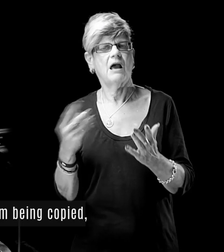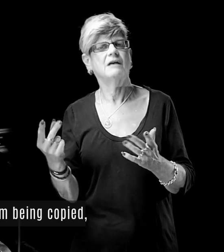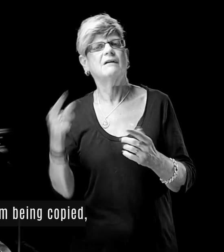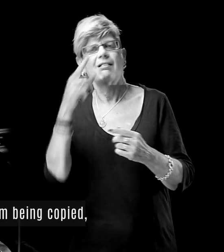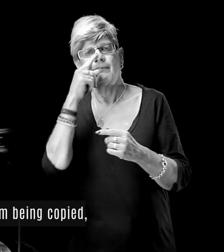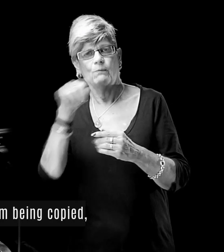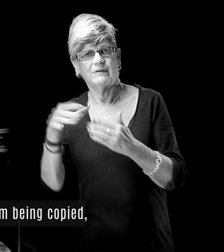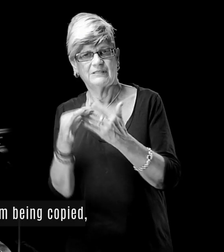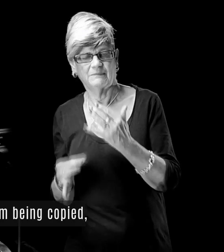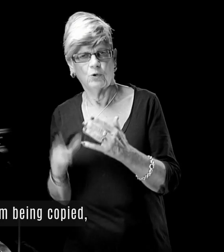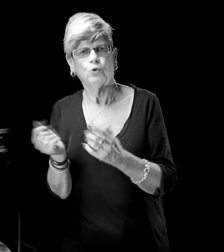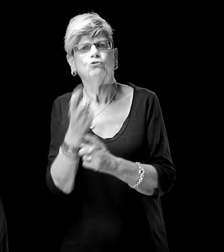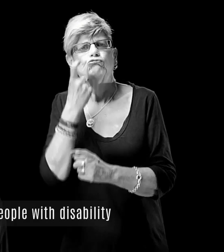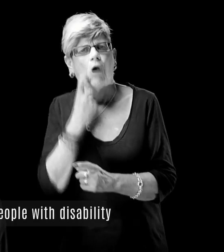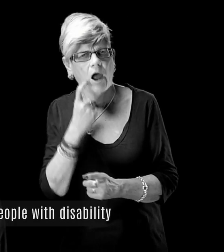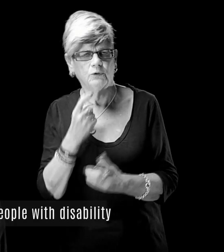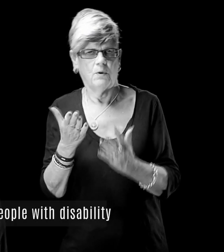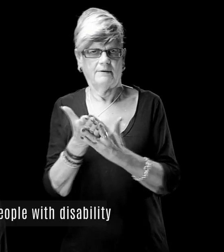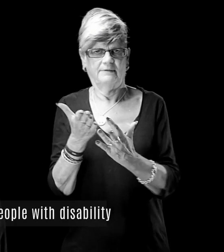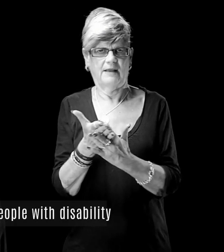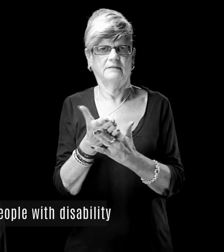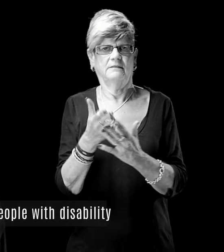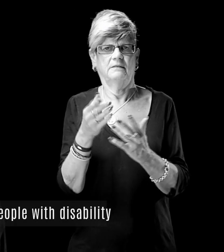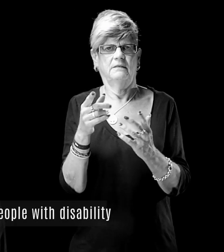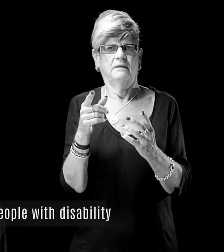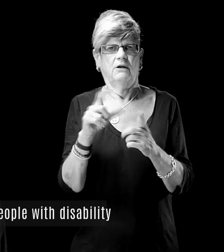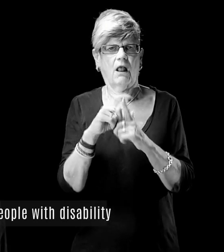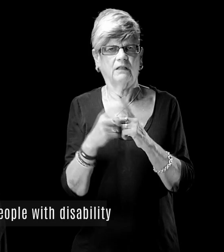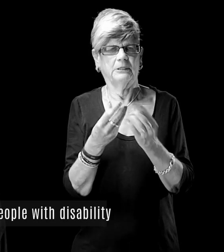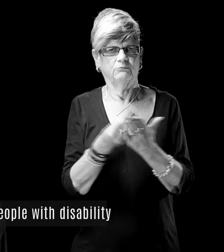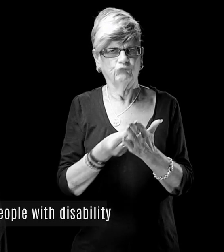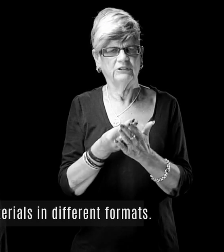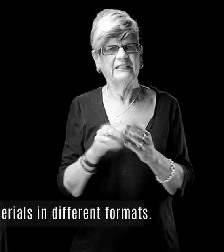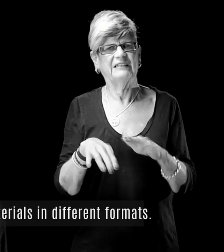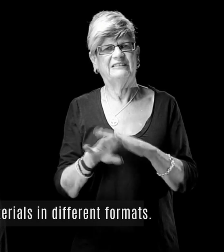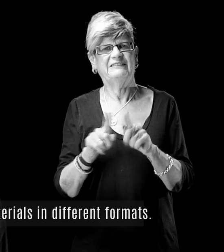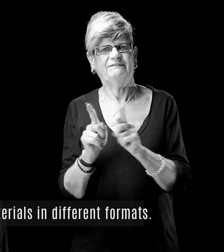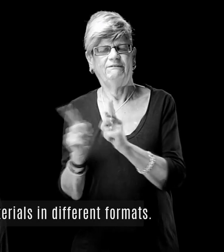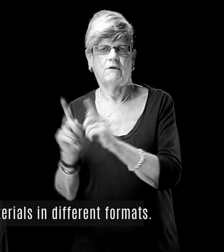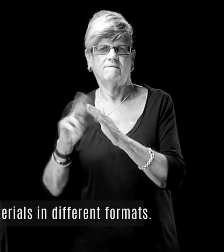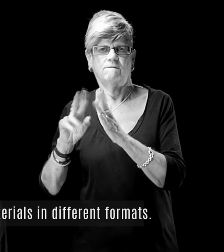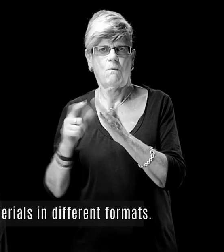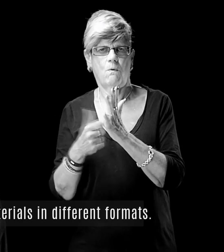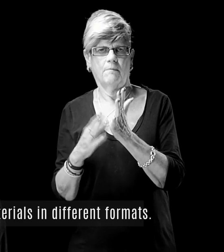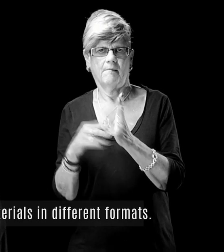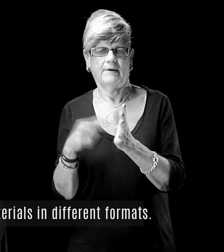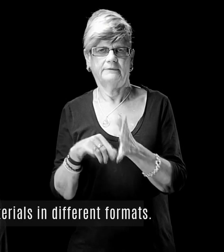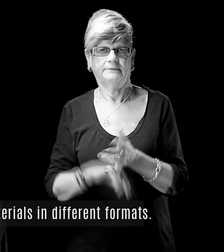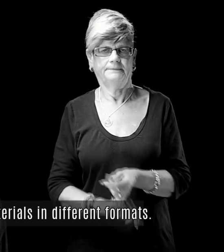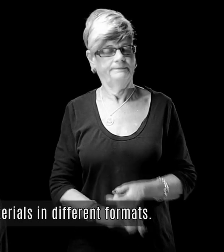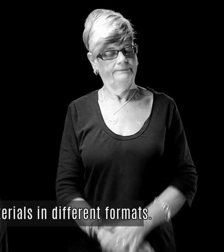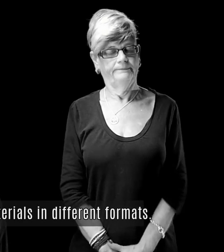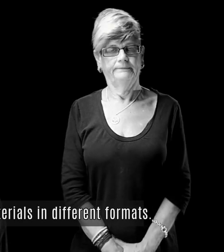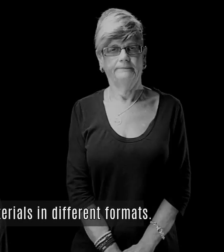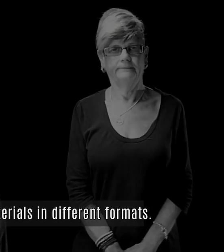being copied. Do not discriminate against people with disability who are trying to access cultural materials